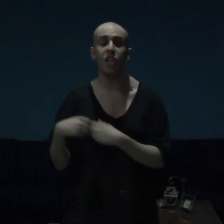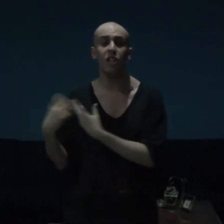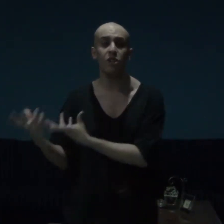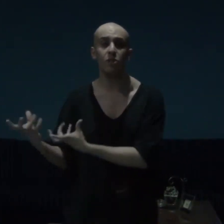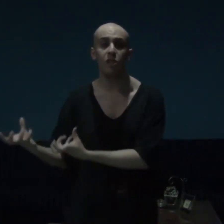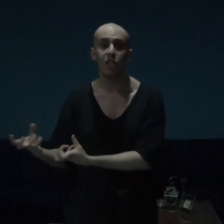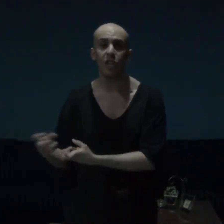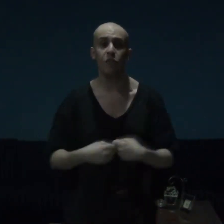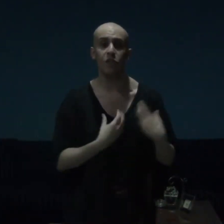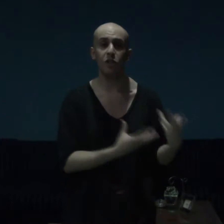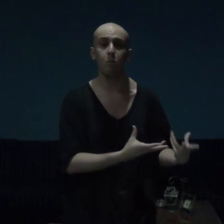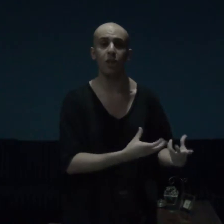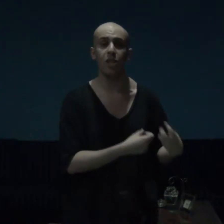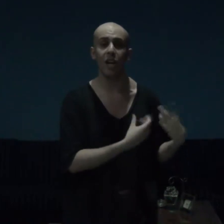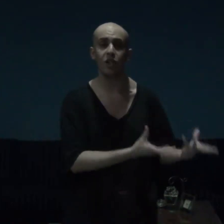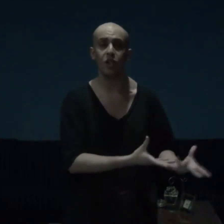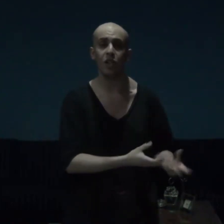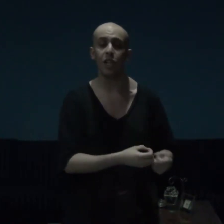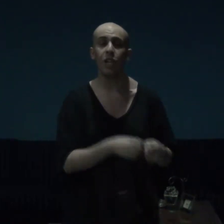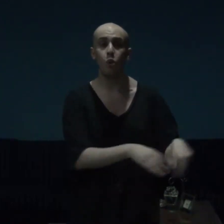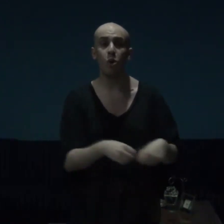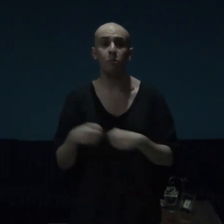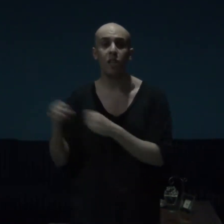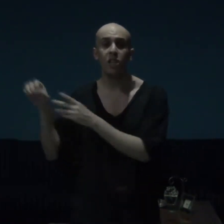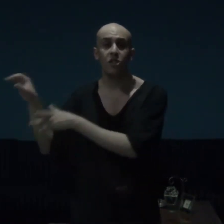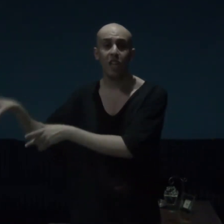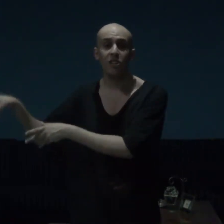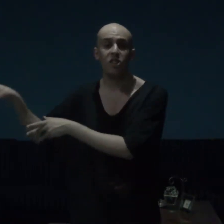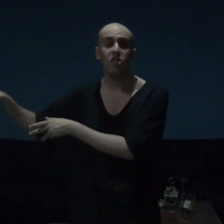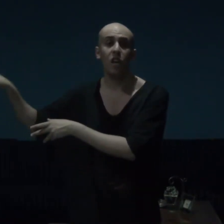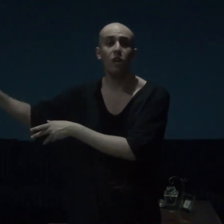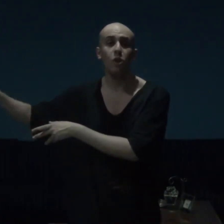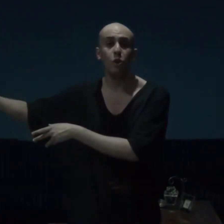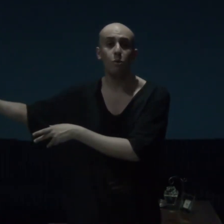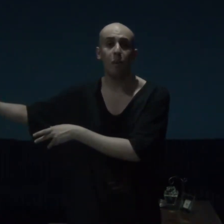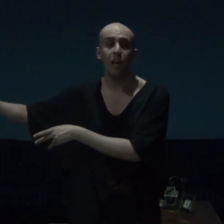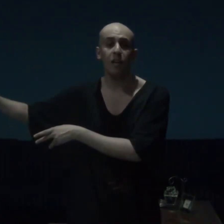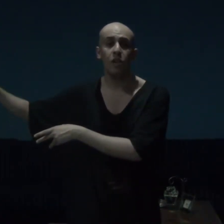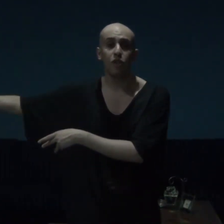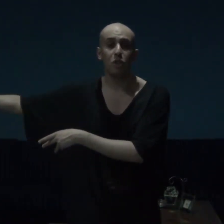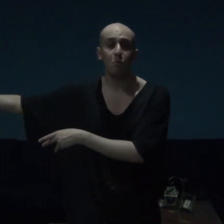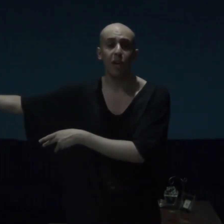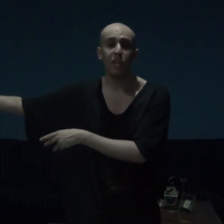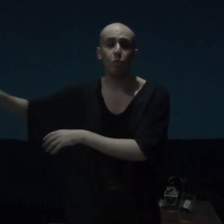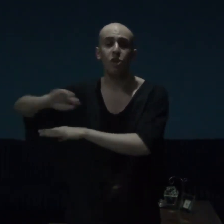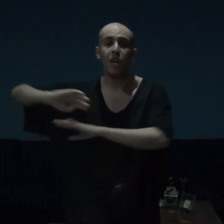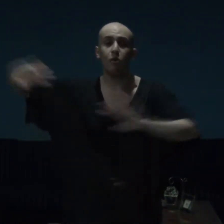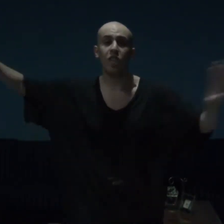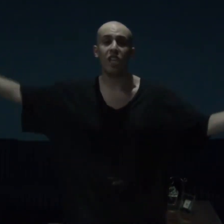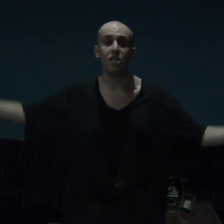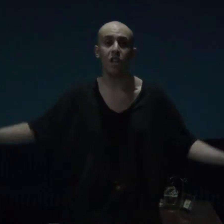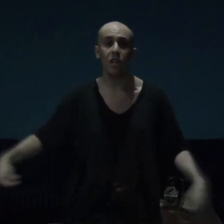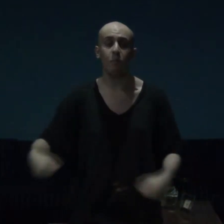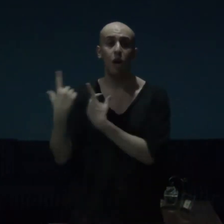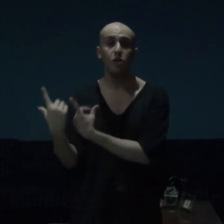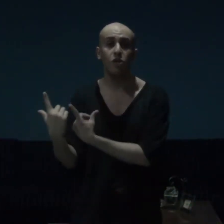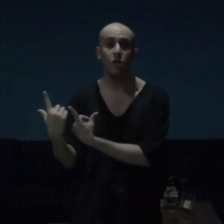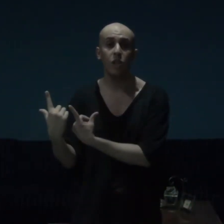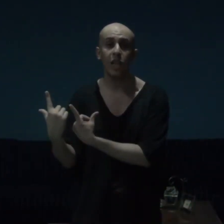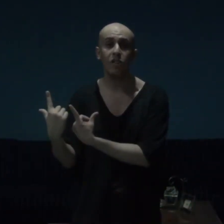elderly fisherman, actually, Romley takes this unknown man, this man without a name, until later,